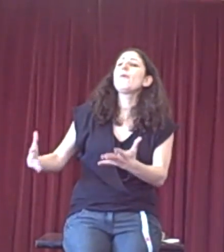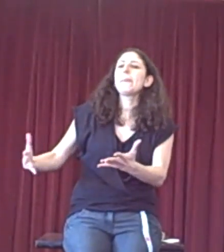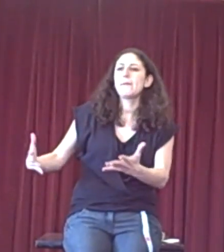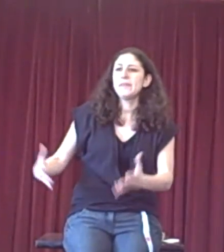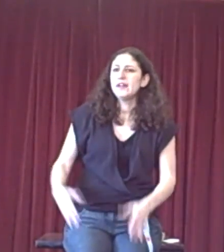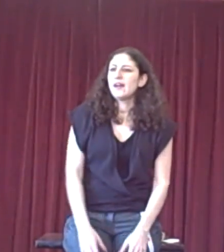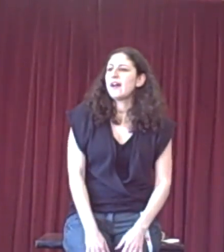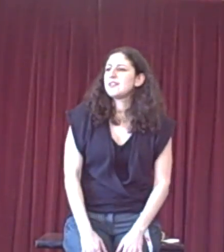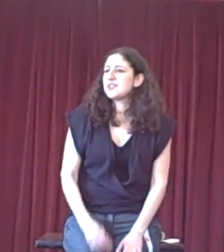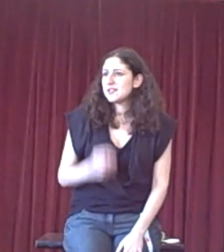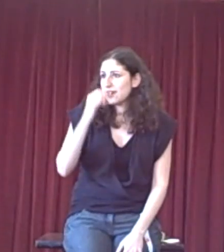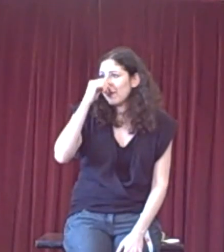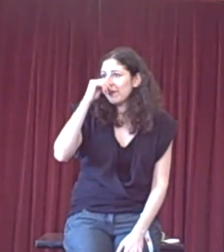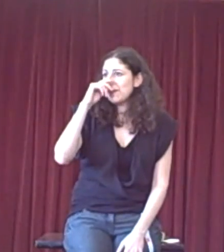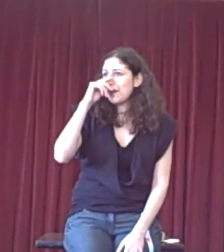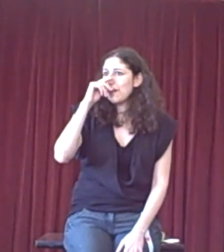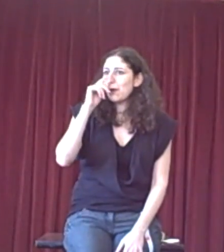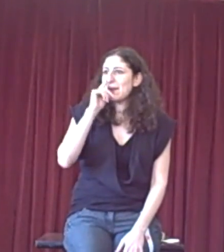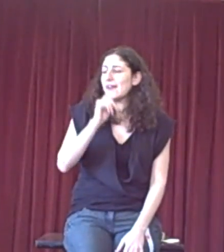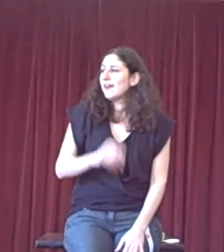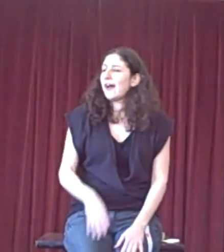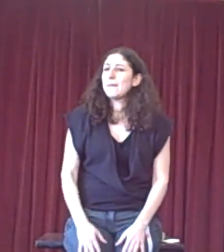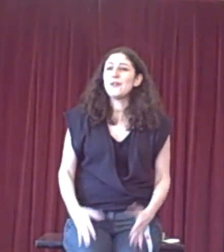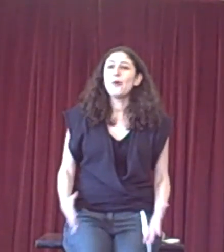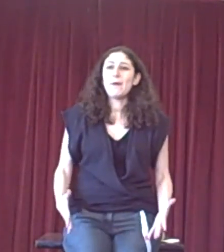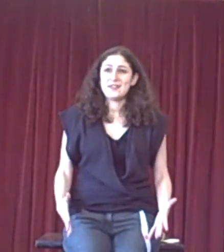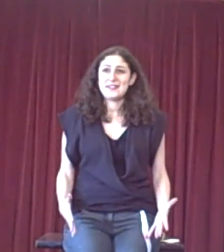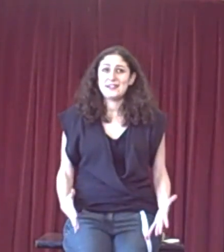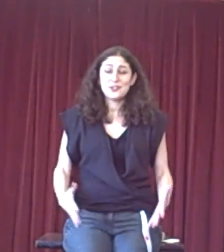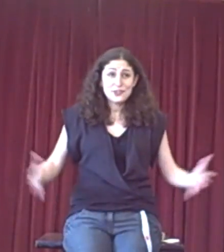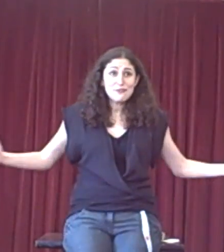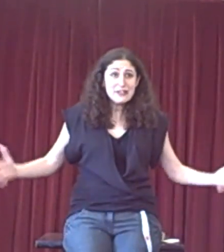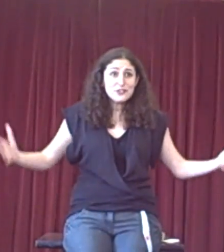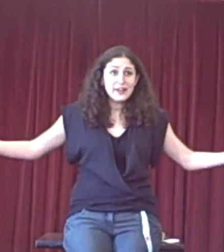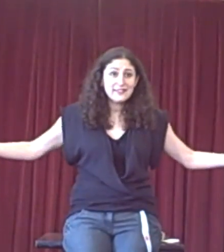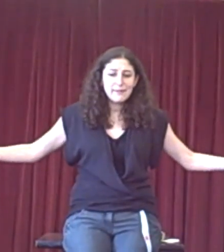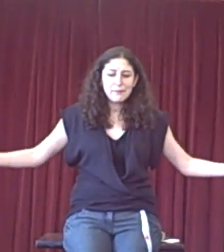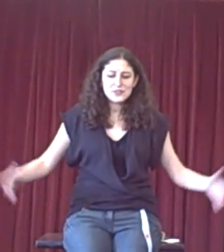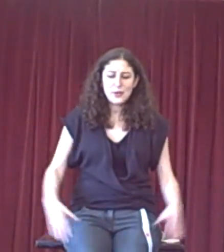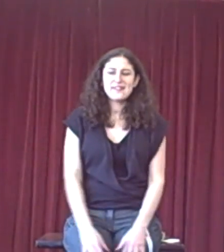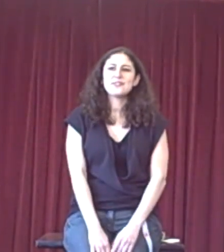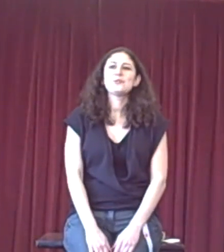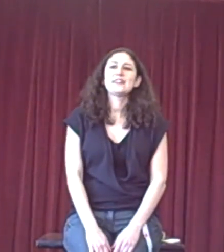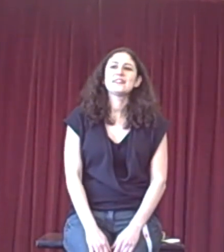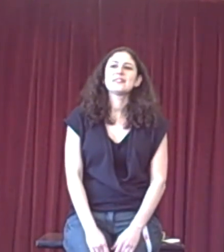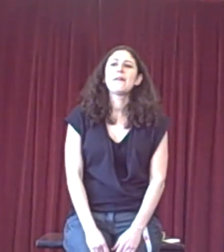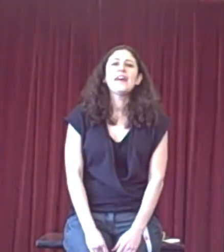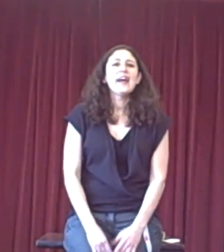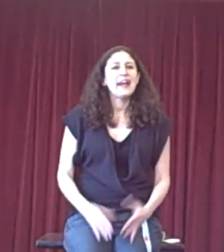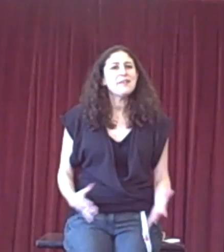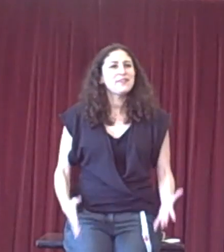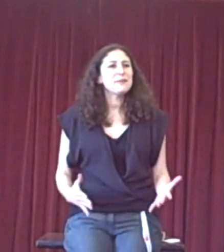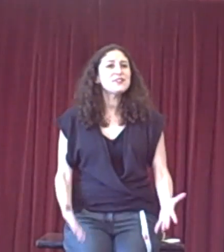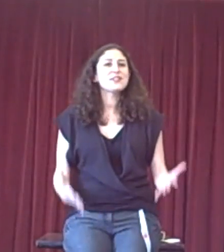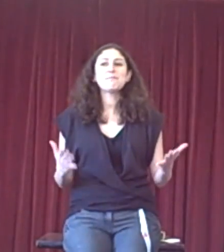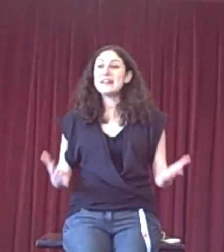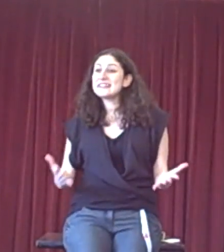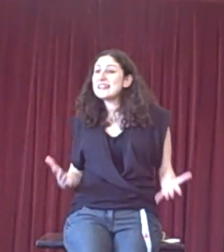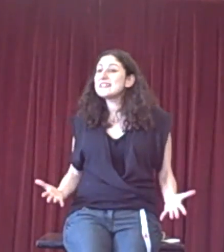want them to go through the no-lobby and not pass that. So you're really trying to persuade this audience. And it seems to just make sense